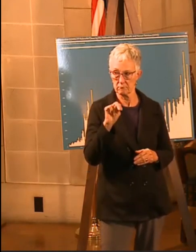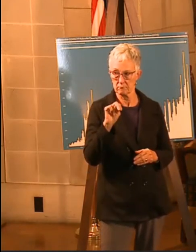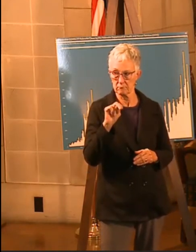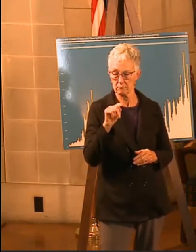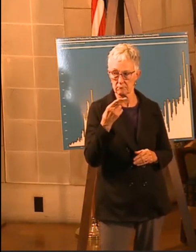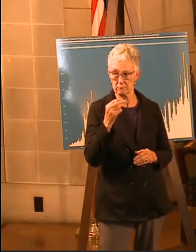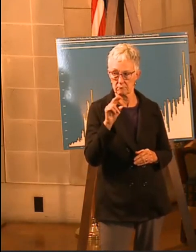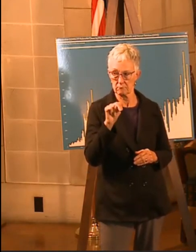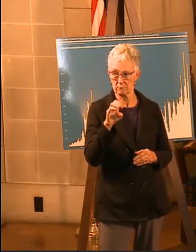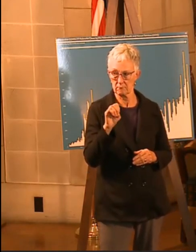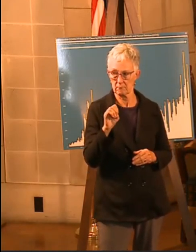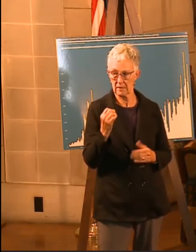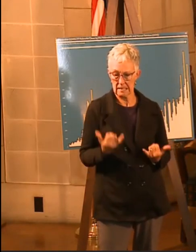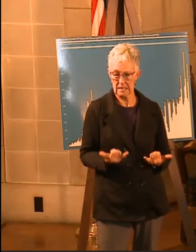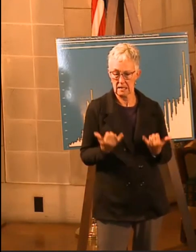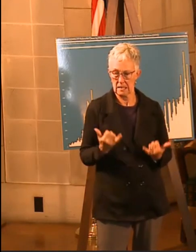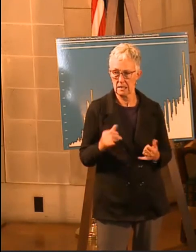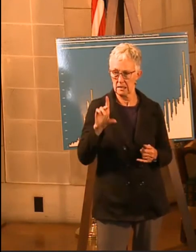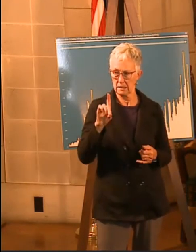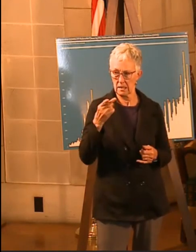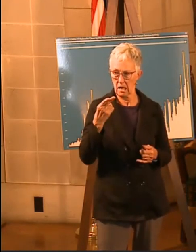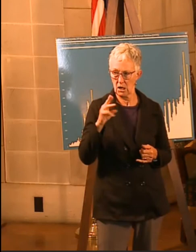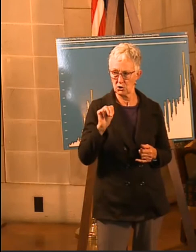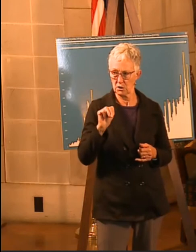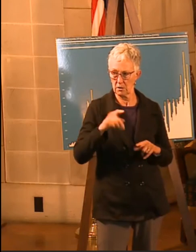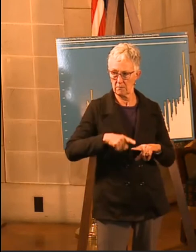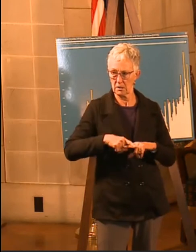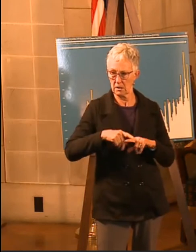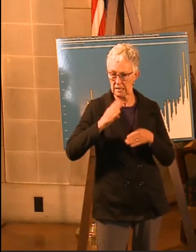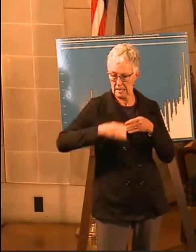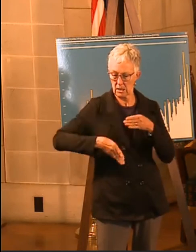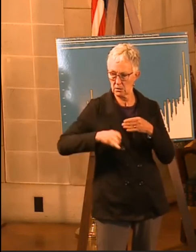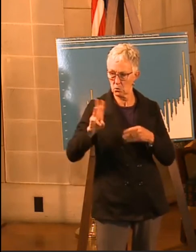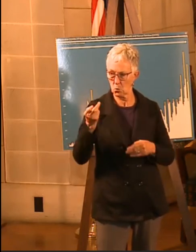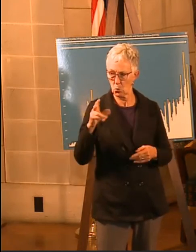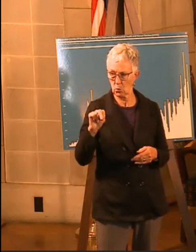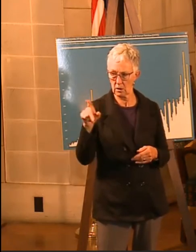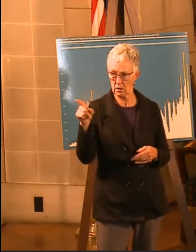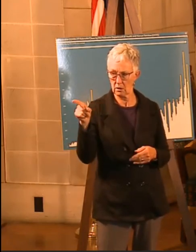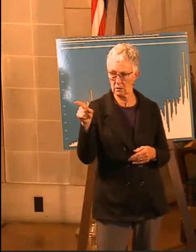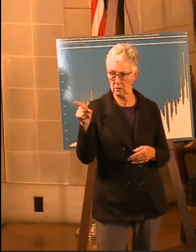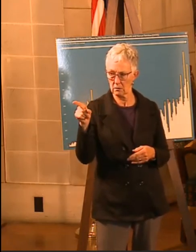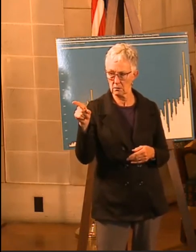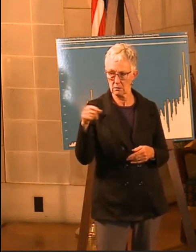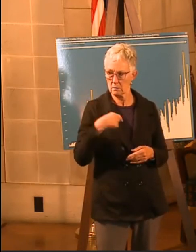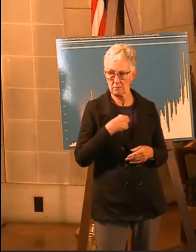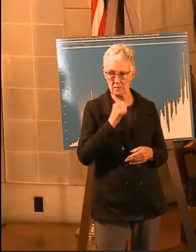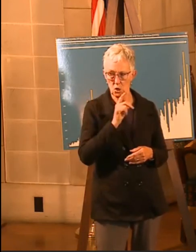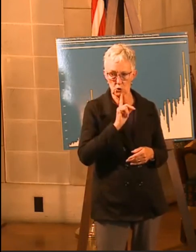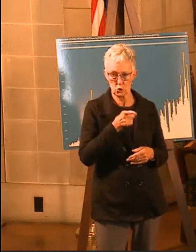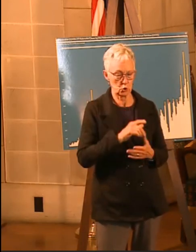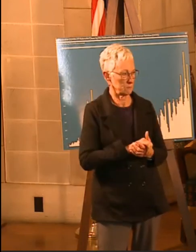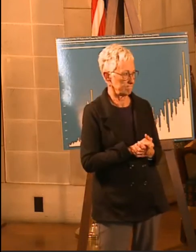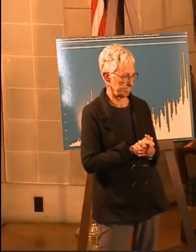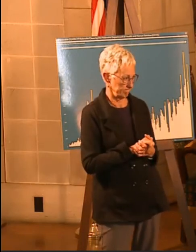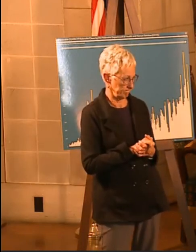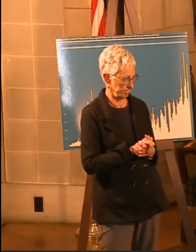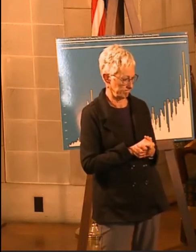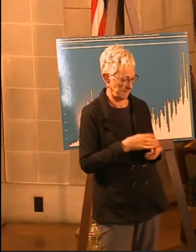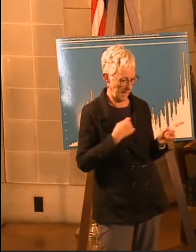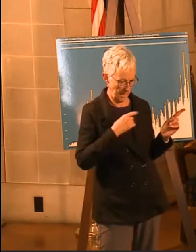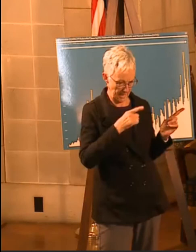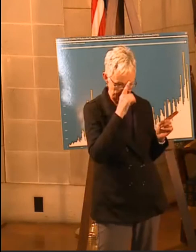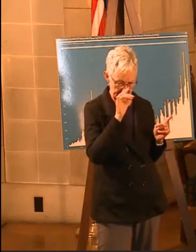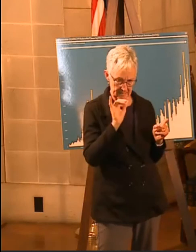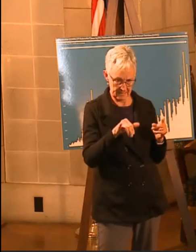expiration date on this current DHM? You know, I am not certain at this point of what the expiration date is. Yeah, I think the expiration